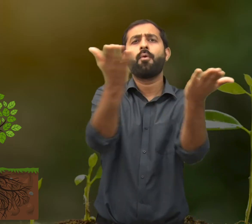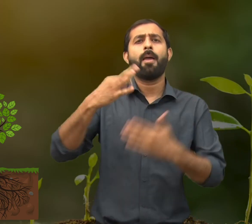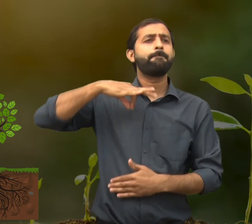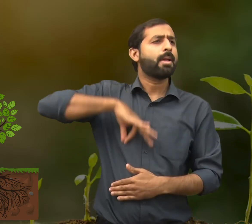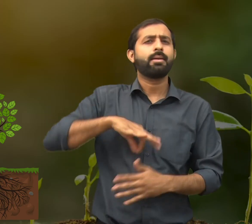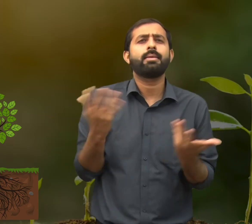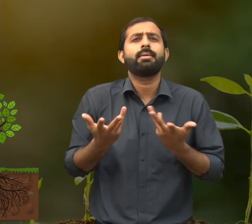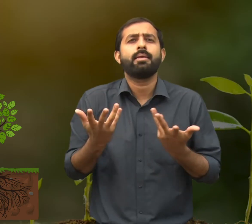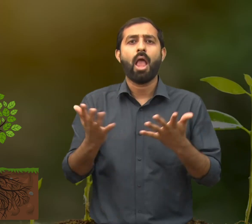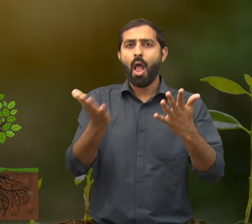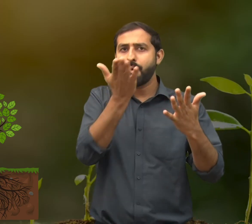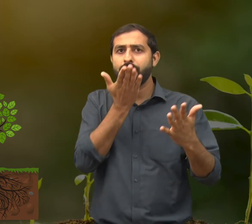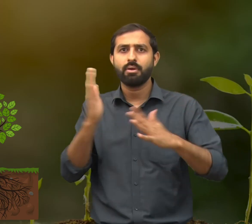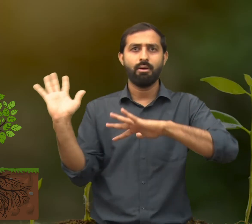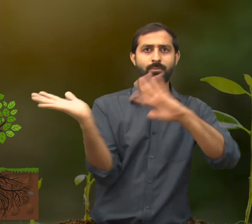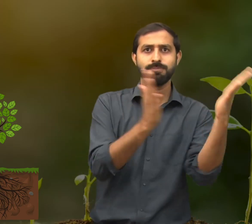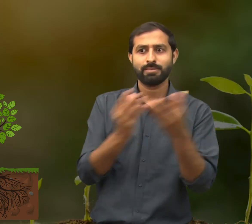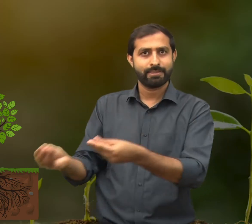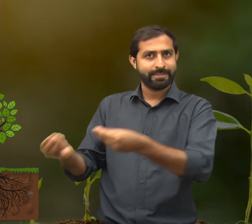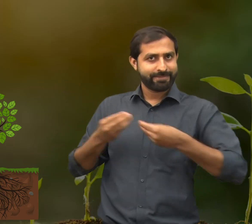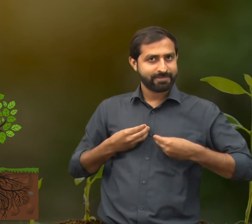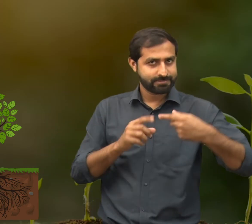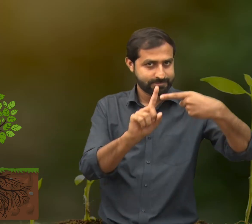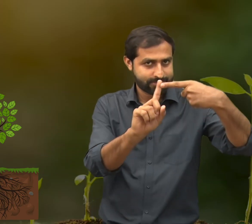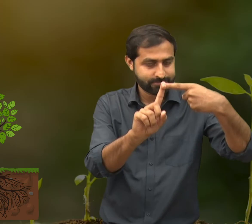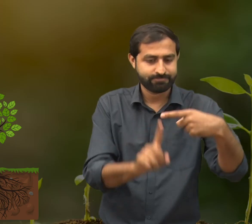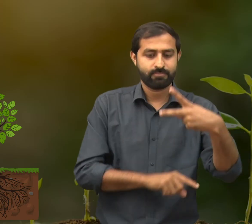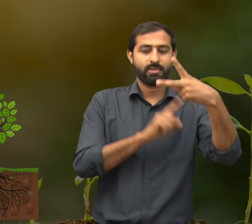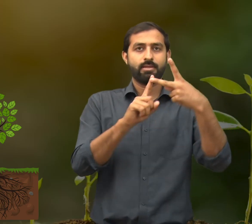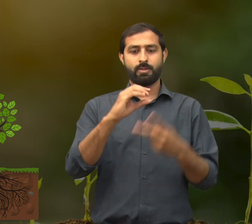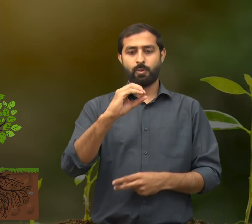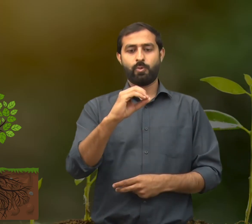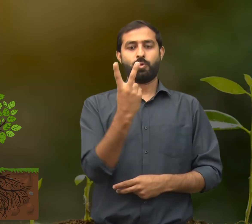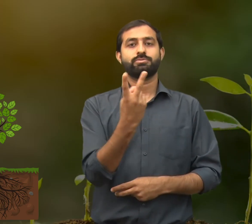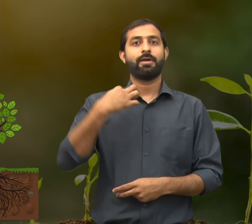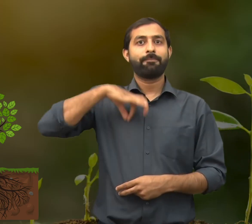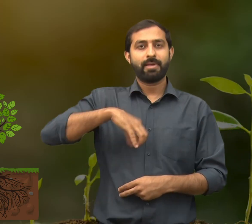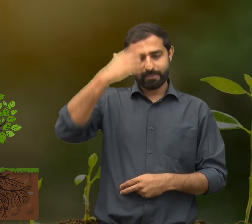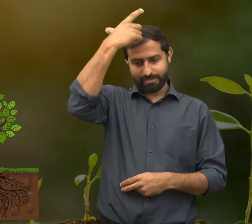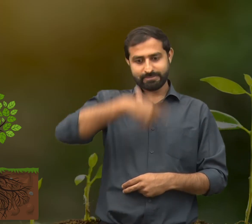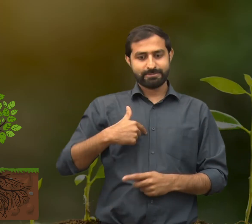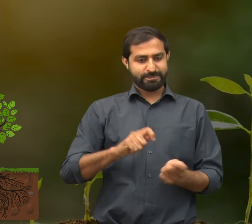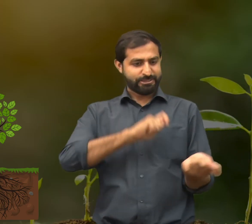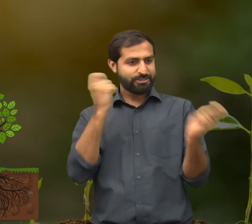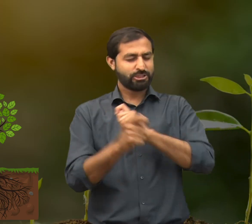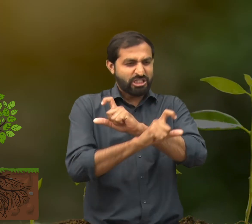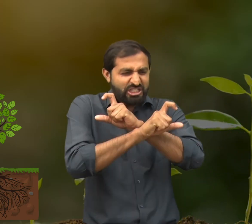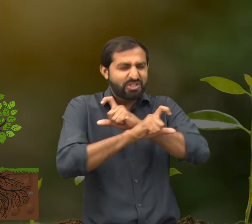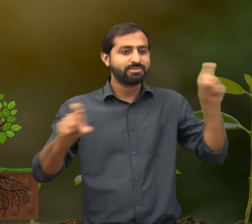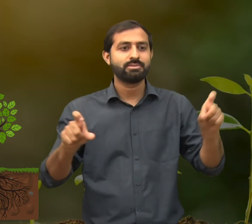It provides us fresh air. It helps humans breathe by providing us with oxygen.